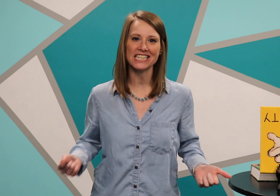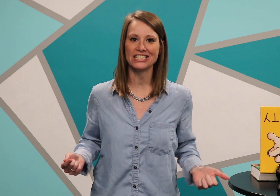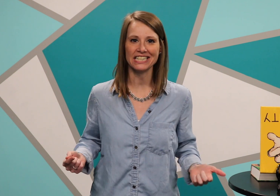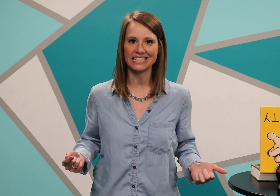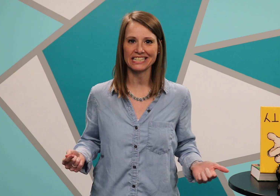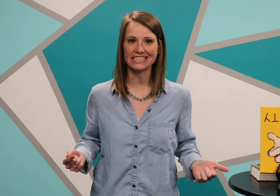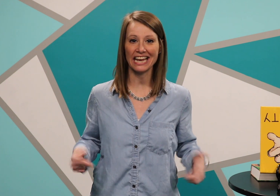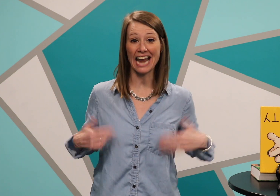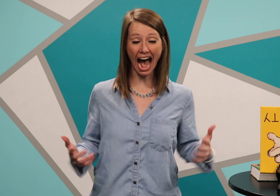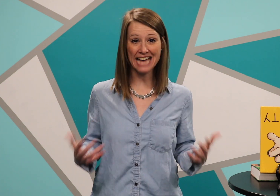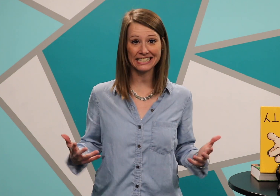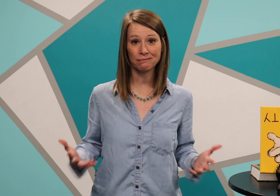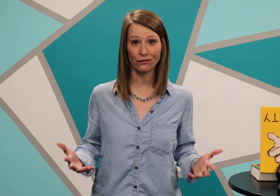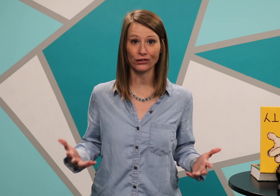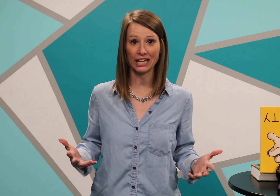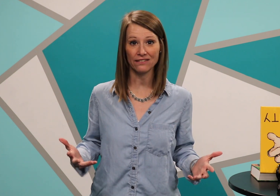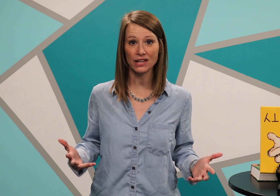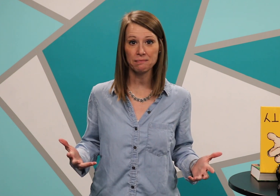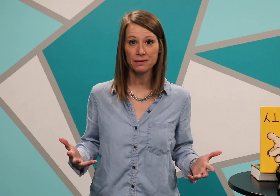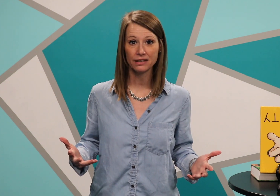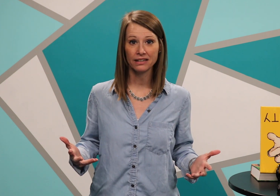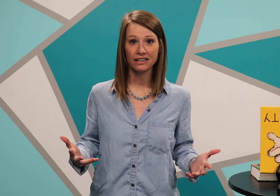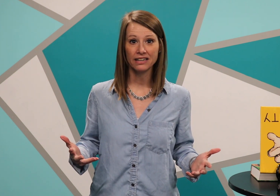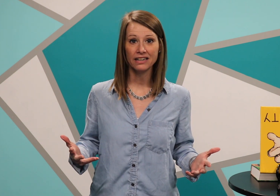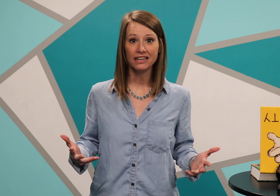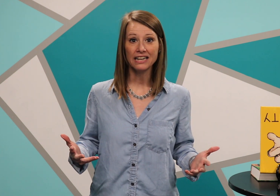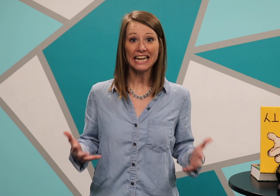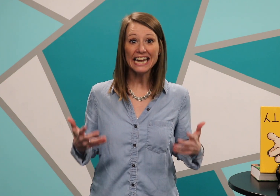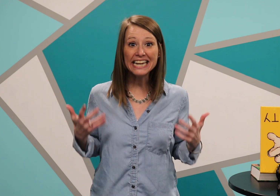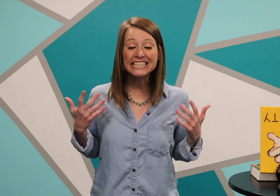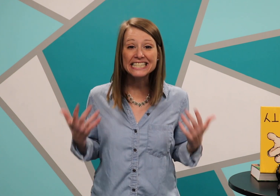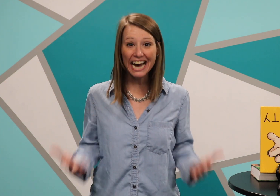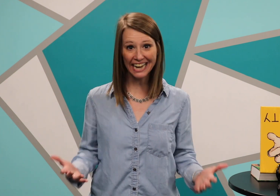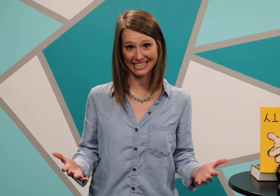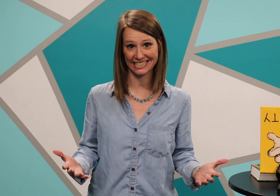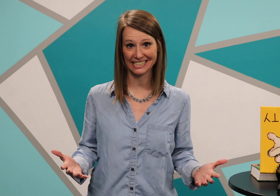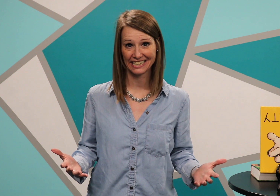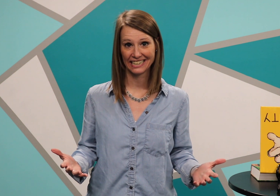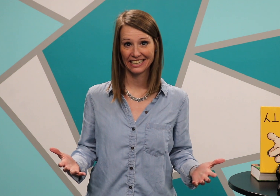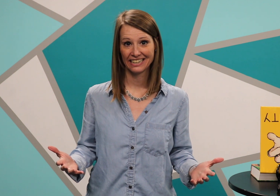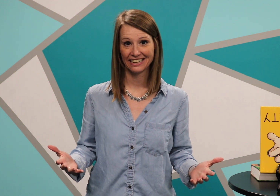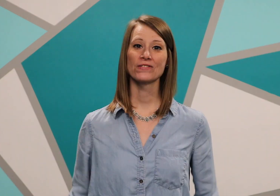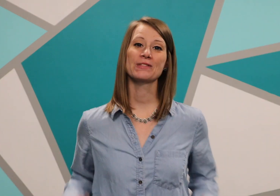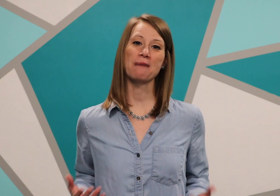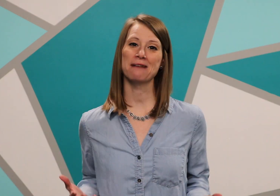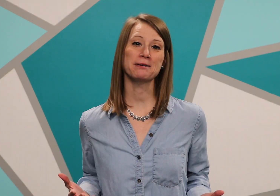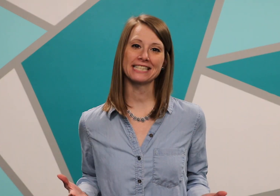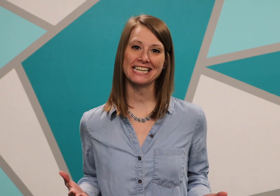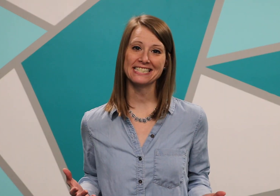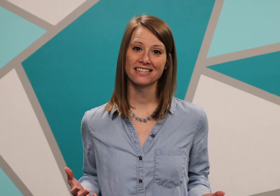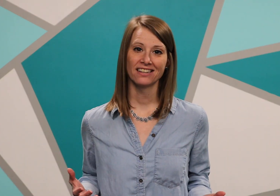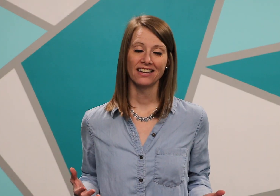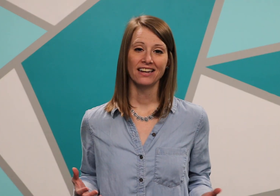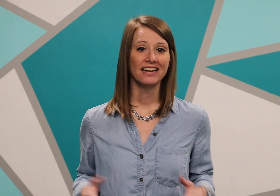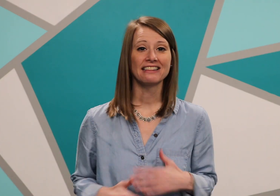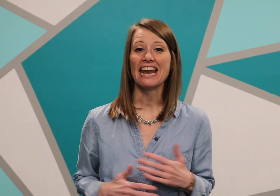in Jesus and asks Him to forgive them He does. The Bible says that